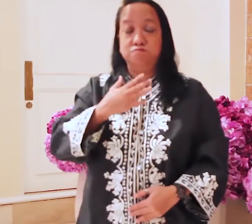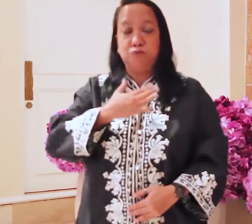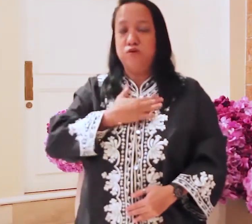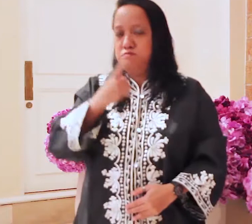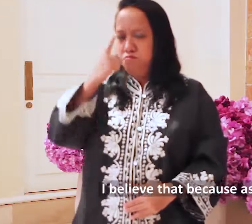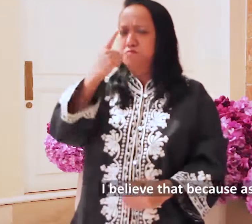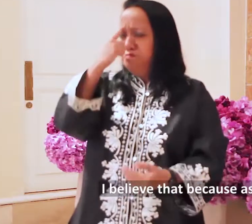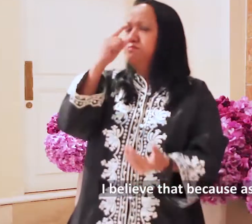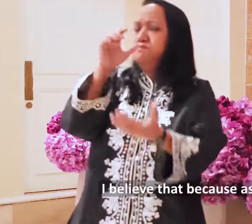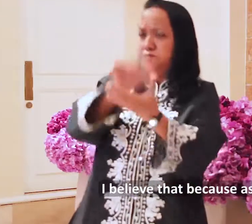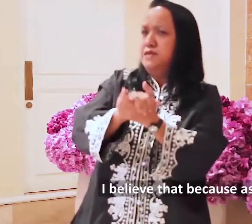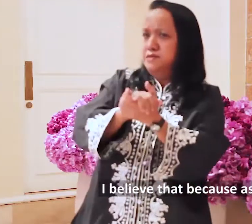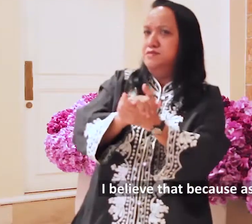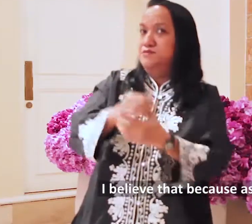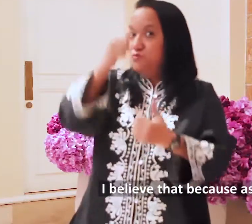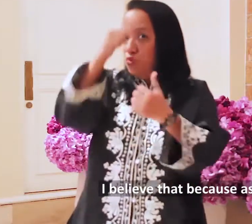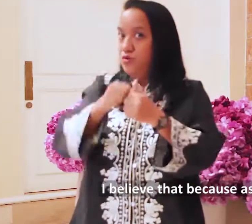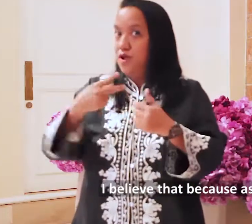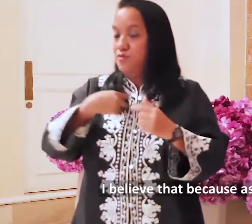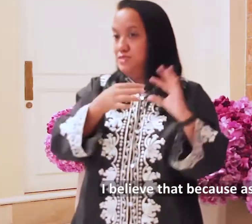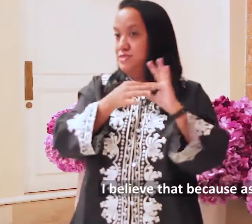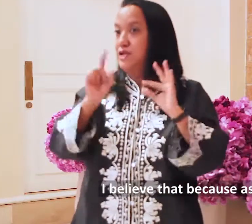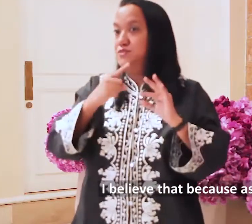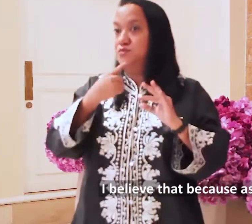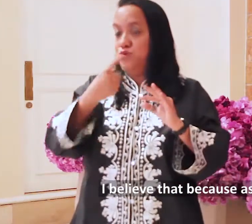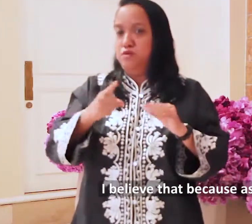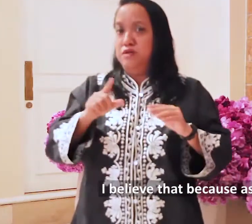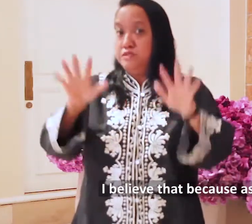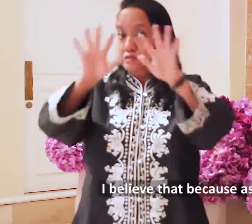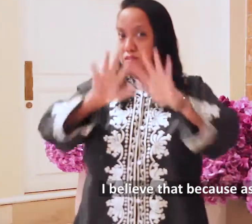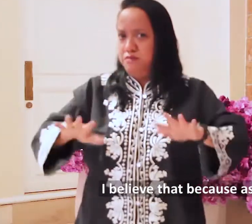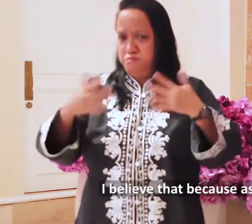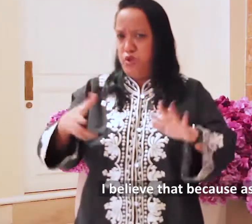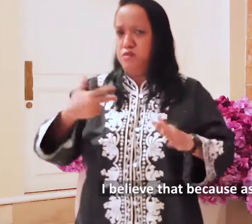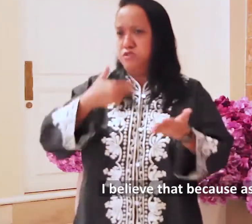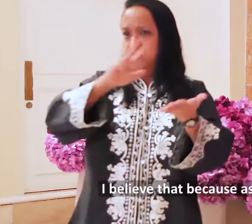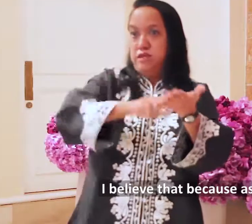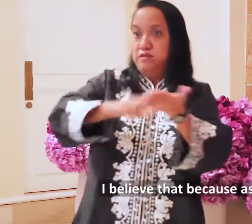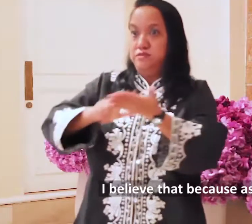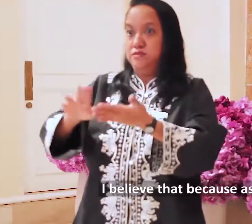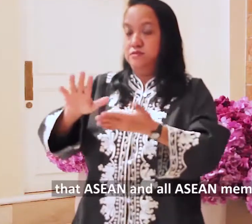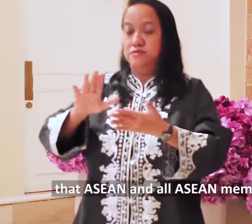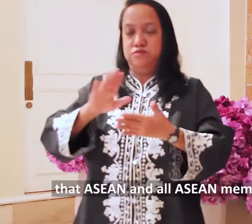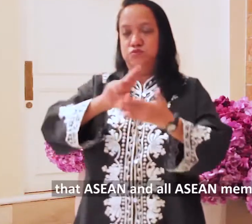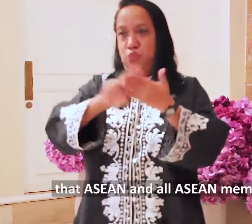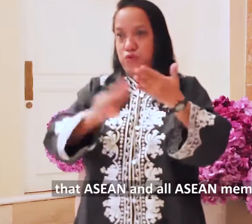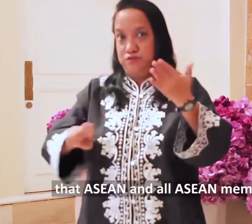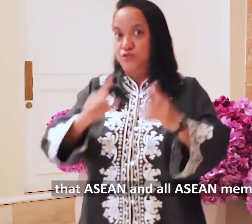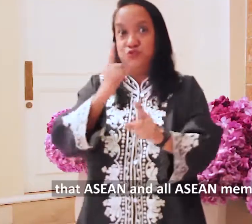My, I believe, because we said that ASEAN, all ASEAN members states